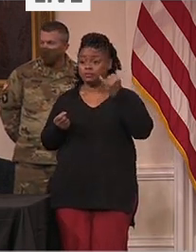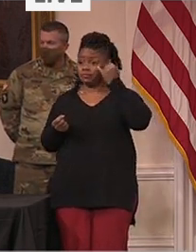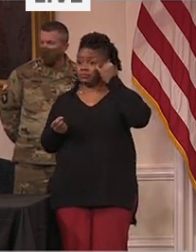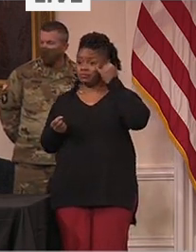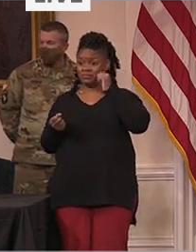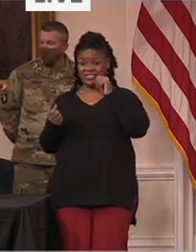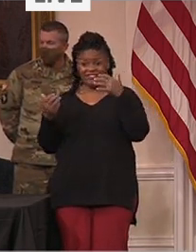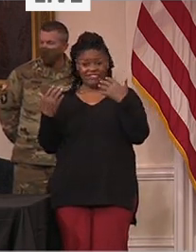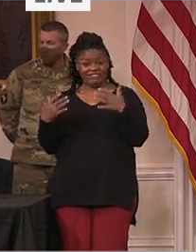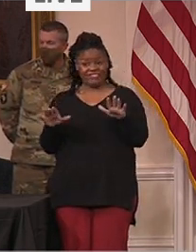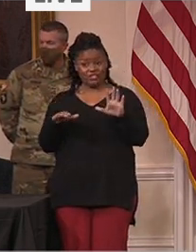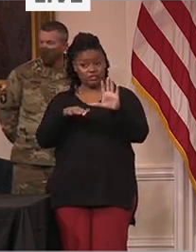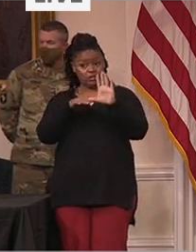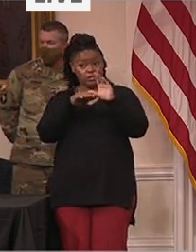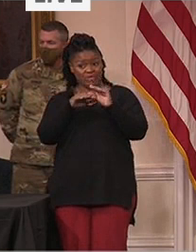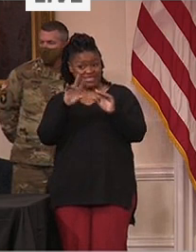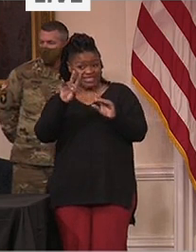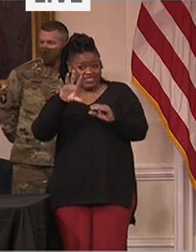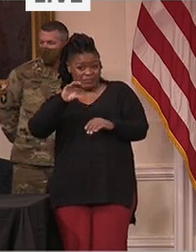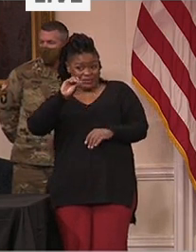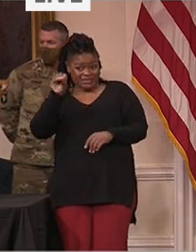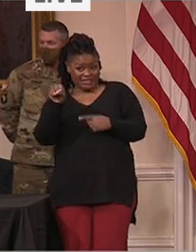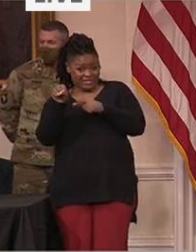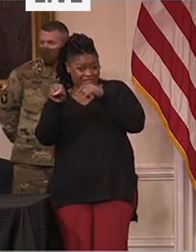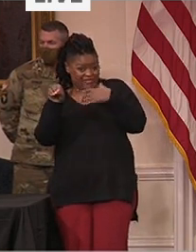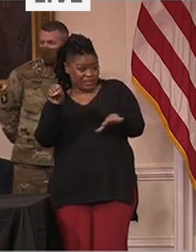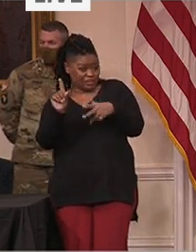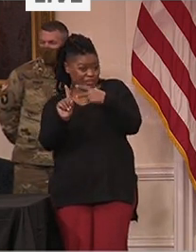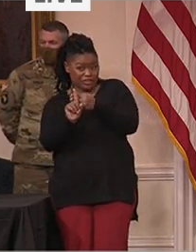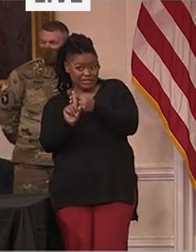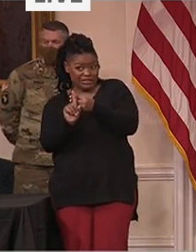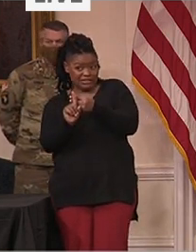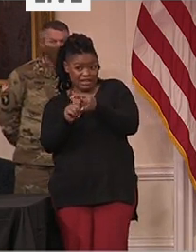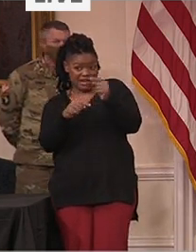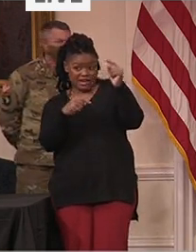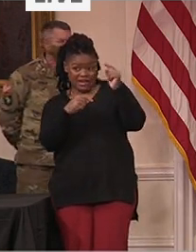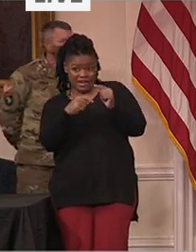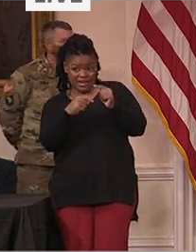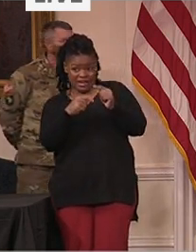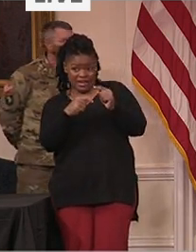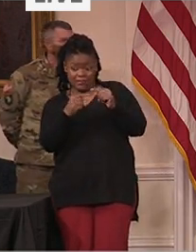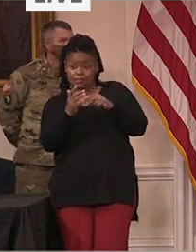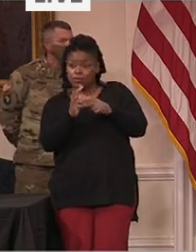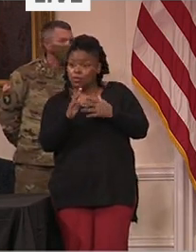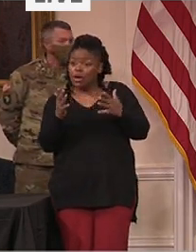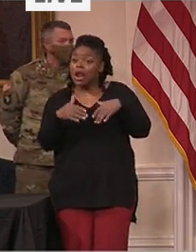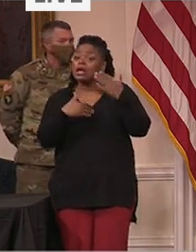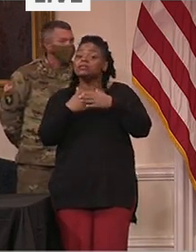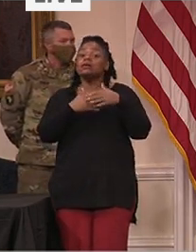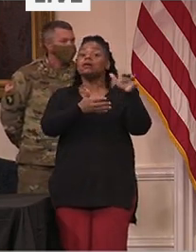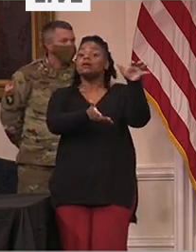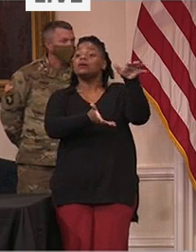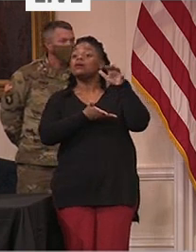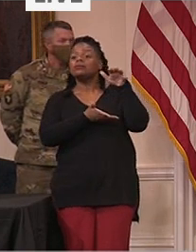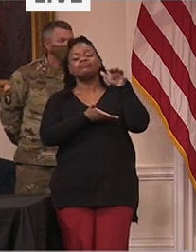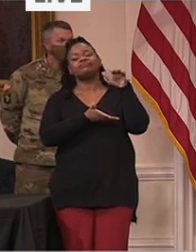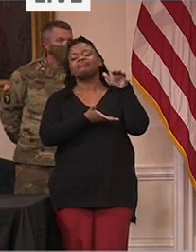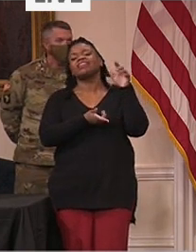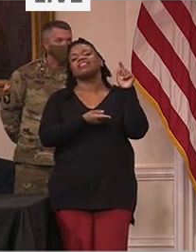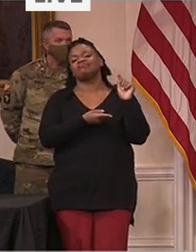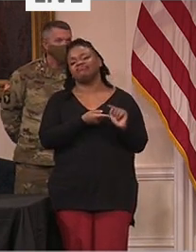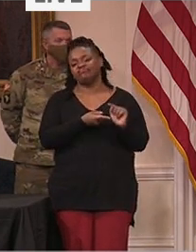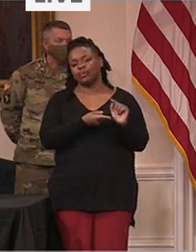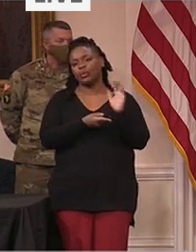may have their future allocations reduced until they can prove their ability to meet capacity requirements.